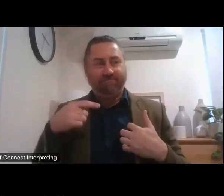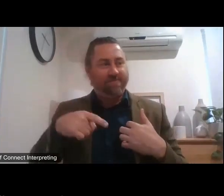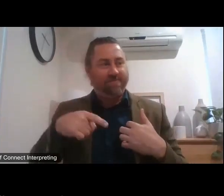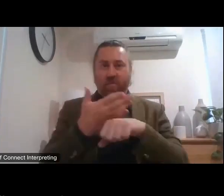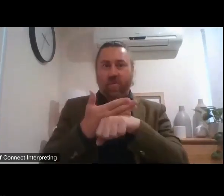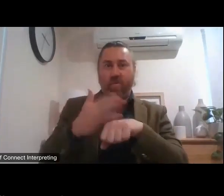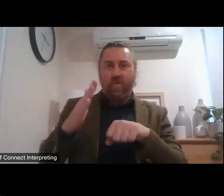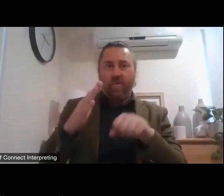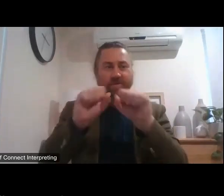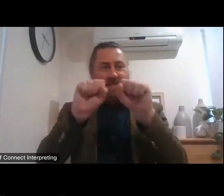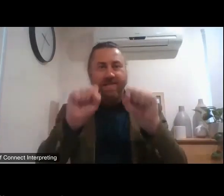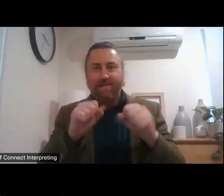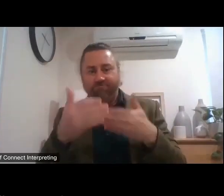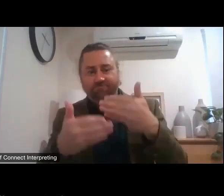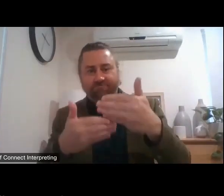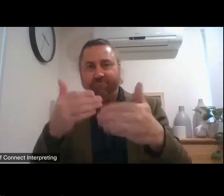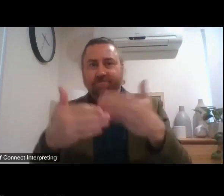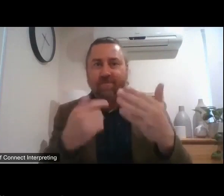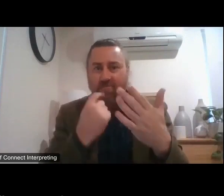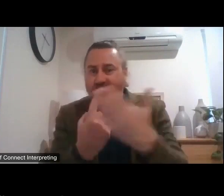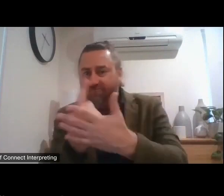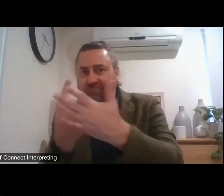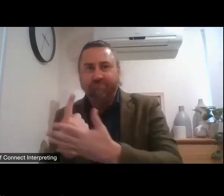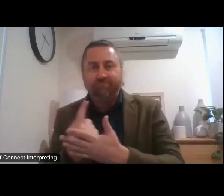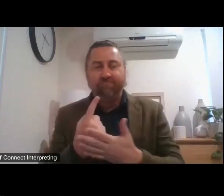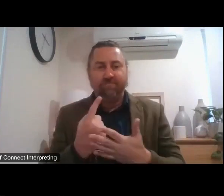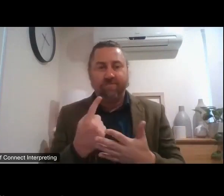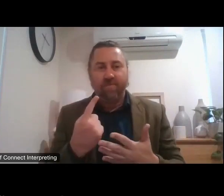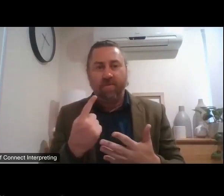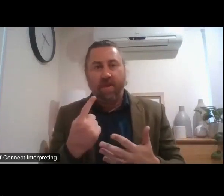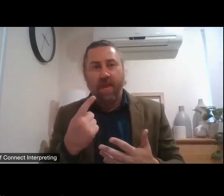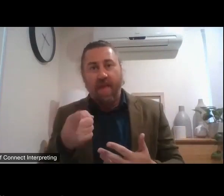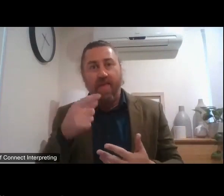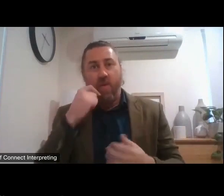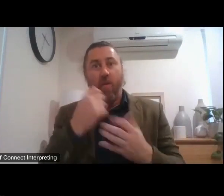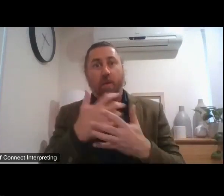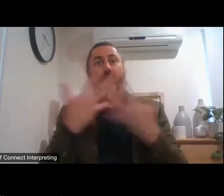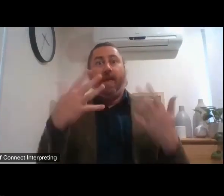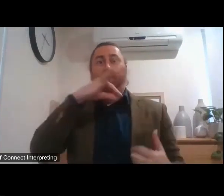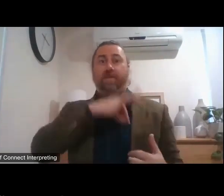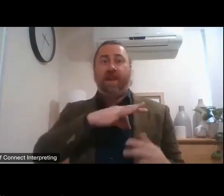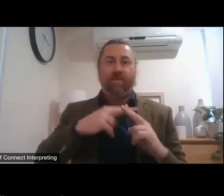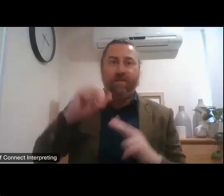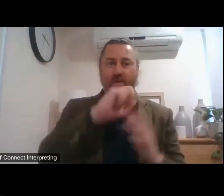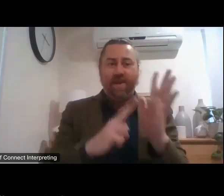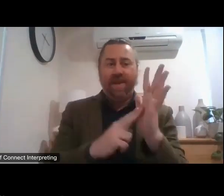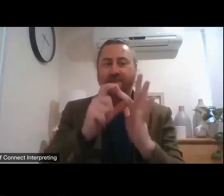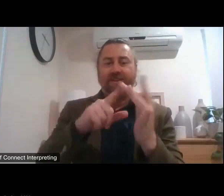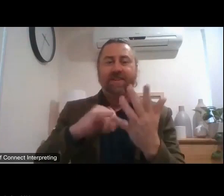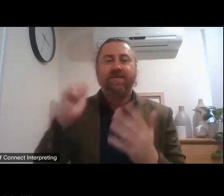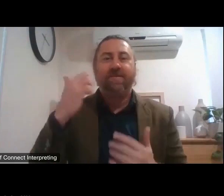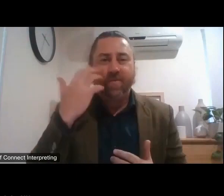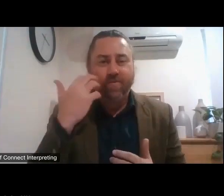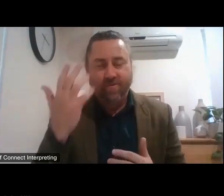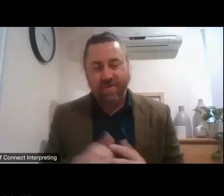that will make a really big difference to the future of the NDIS. So with that being said,